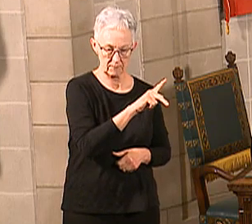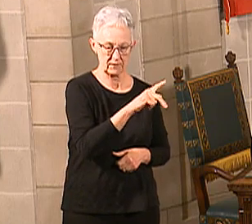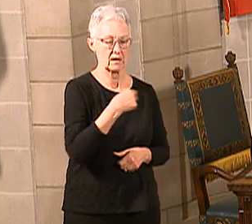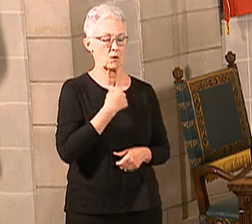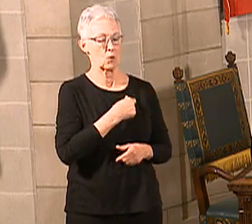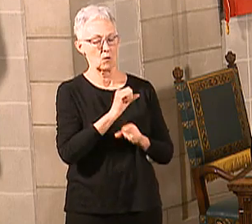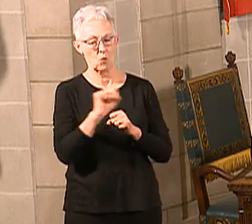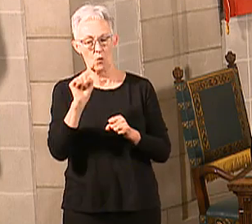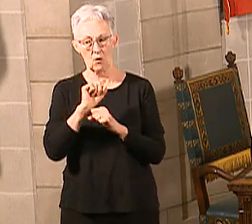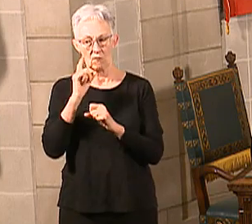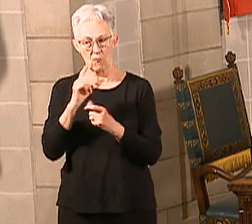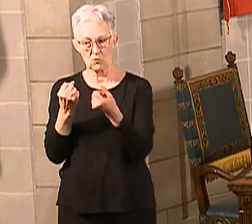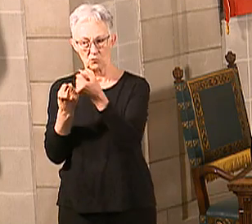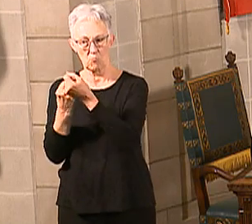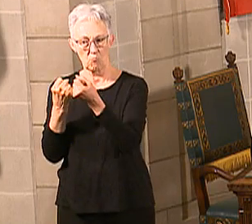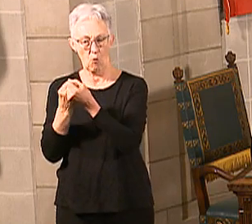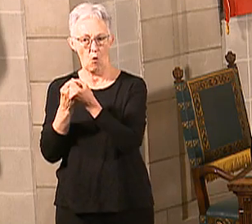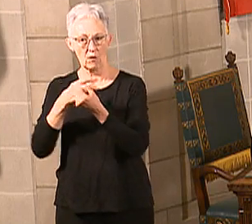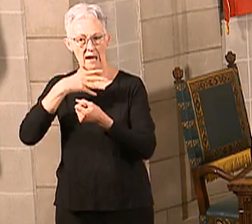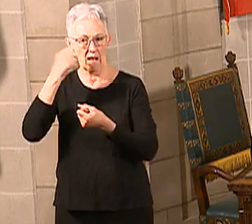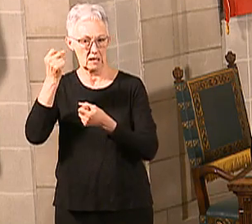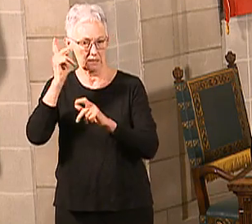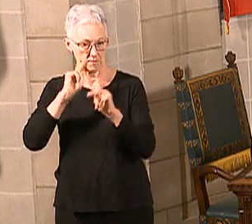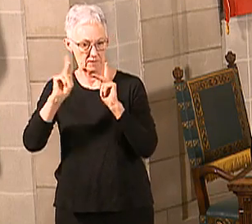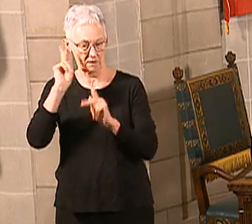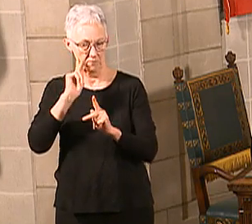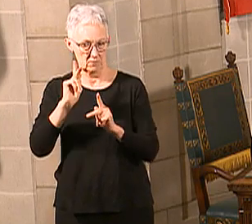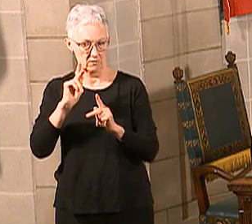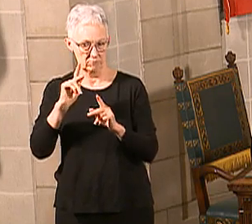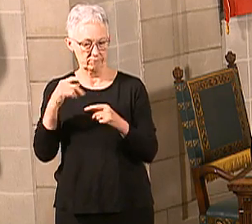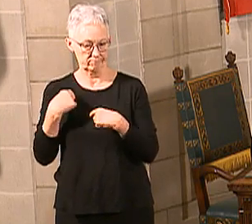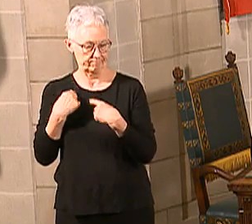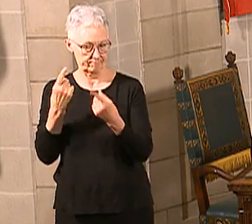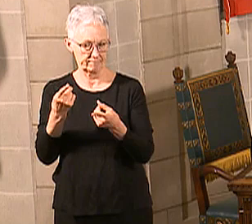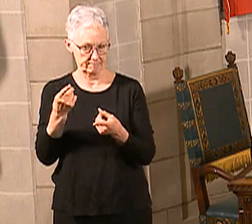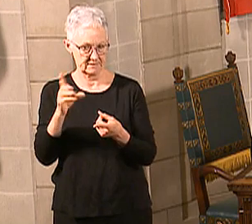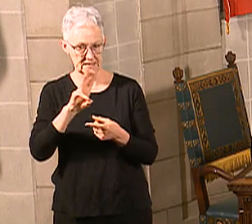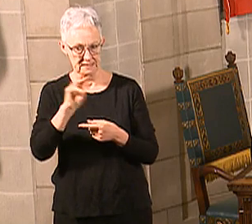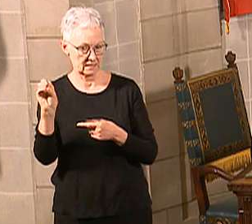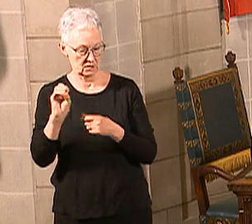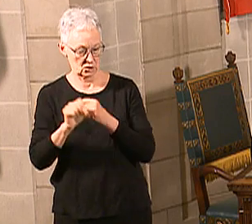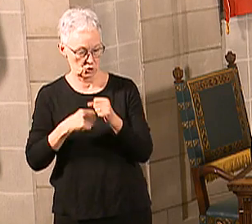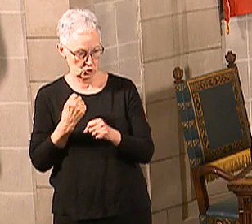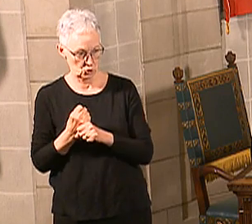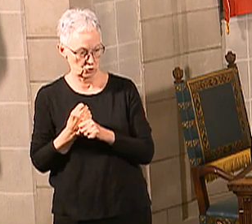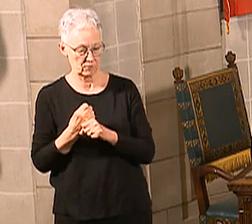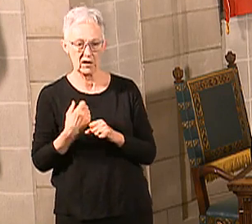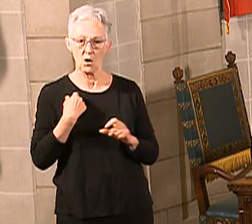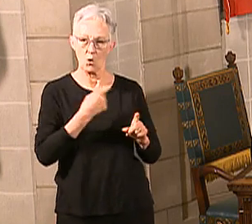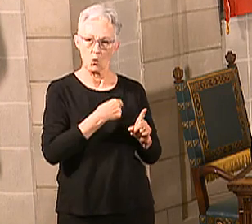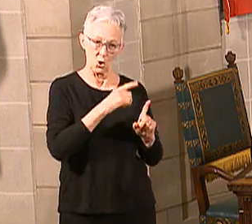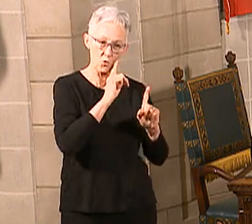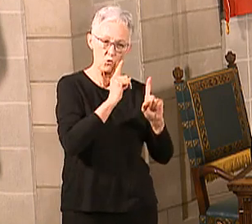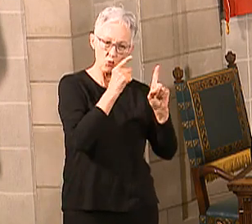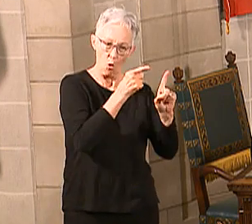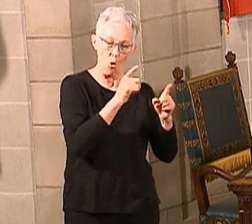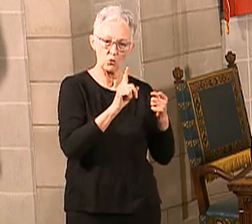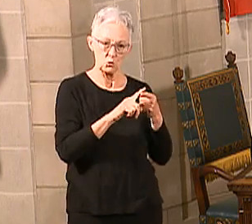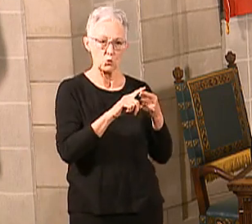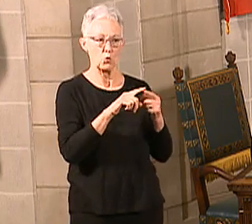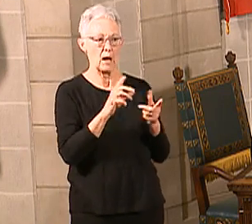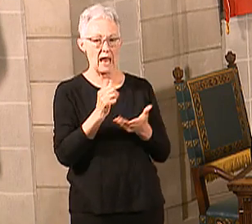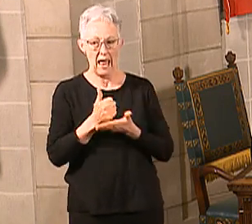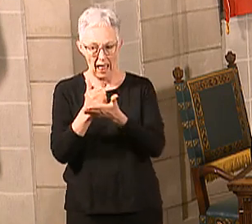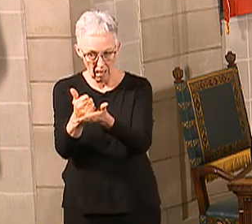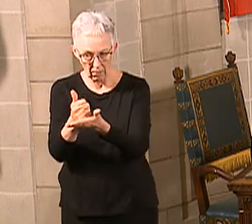than 60 years. In the face of COVID-19, AARP is providing information and resources to help older people and those caring for them to protect